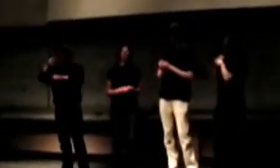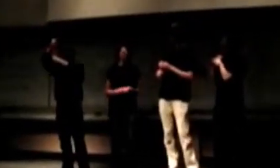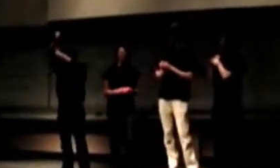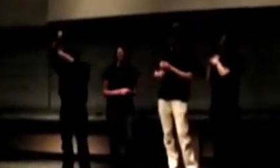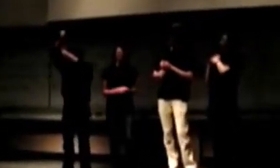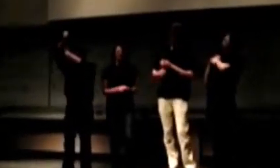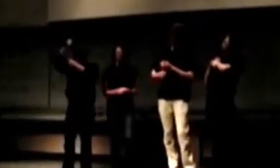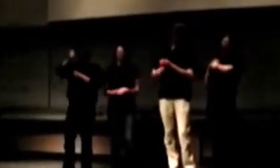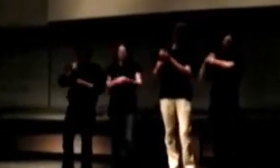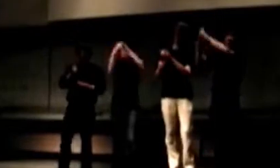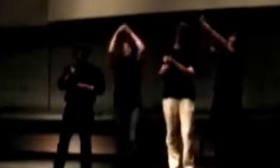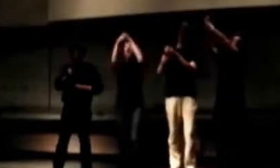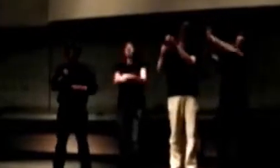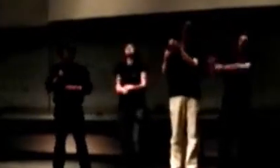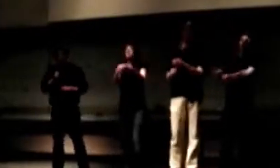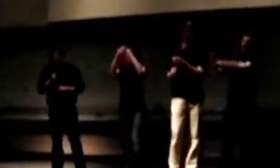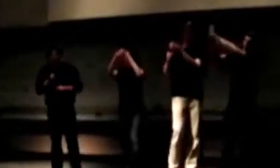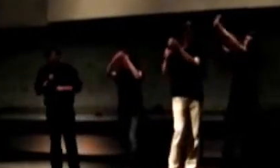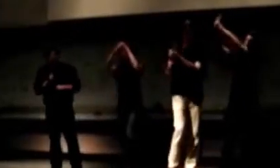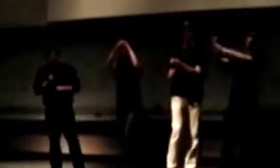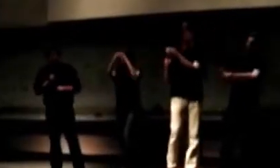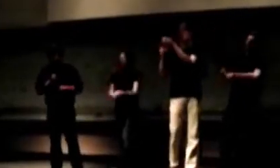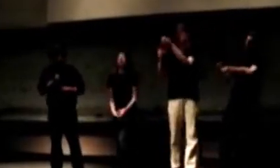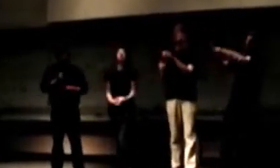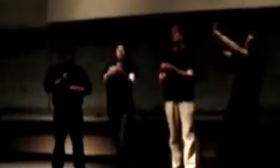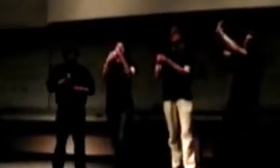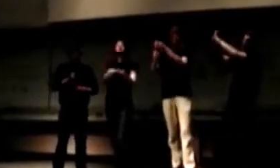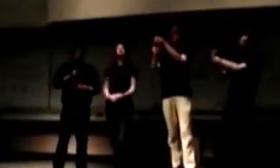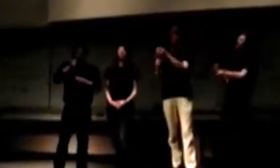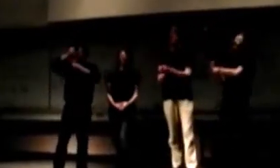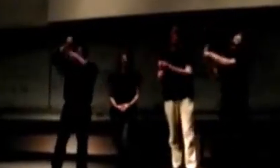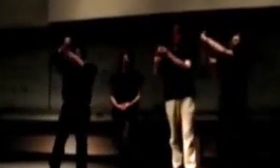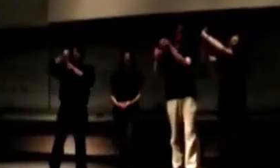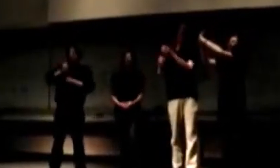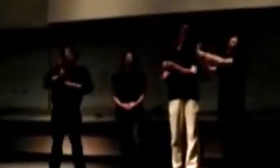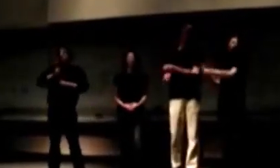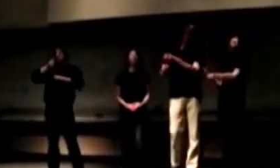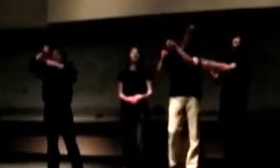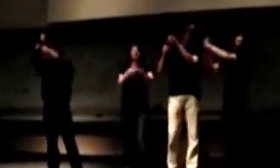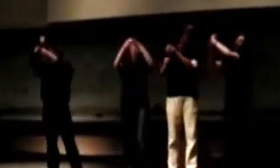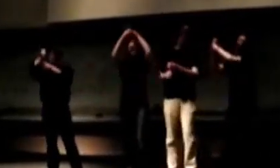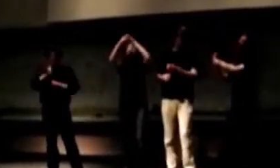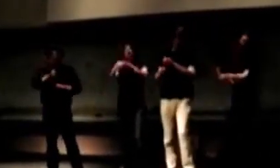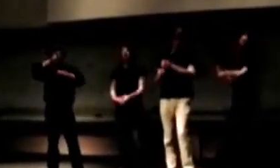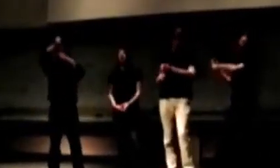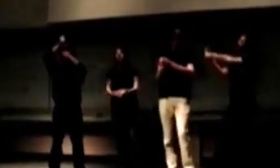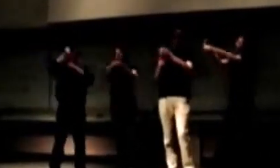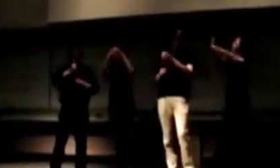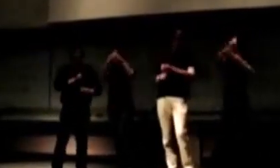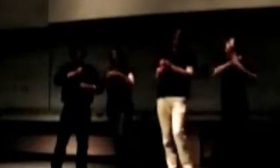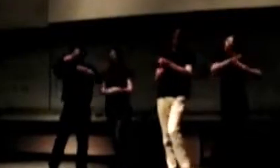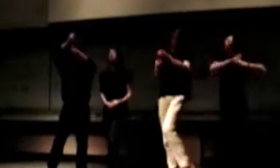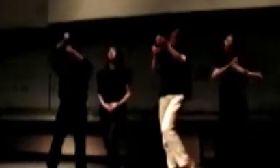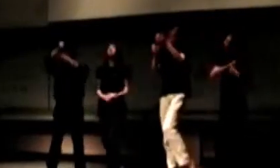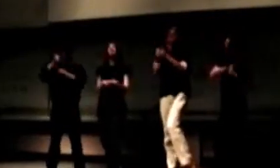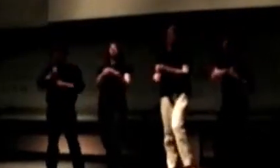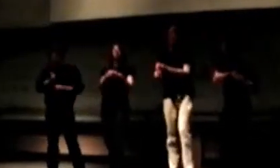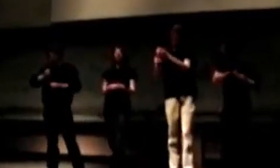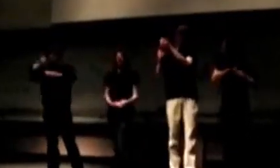Don't win the company! Stop the company! Save our children! Stop the politicians! Save our children! Save We drink mad!